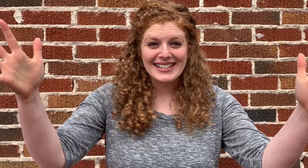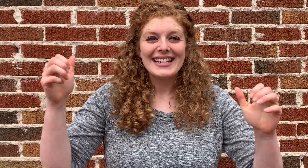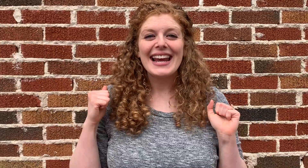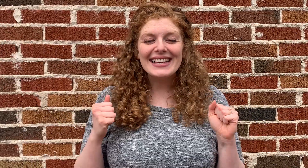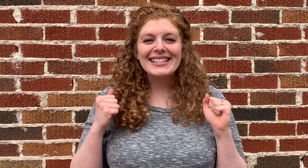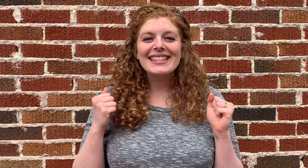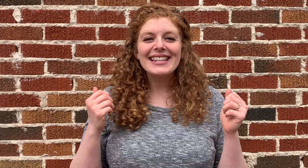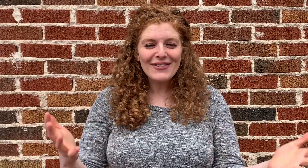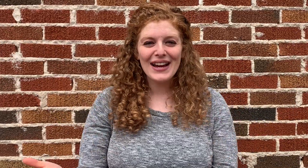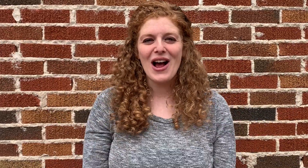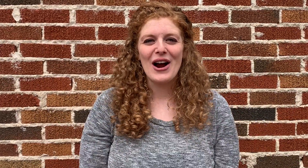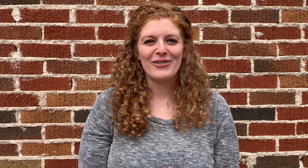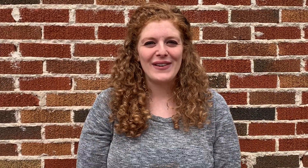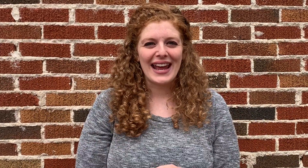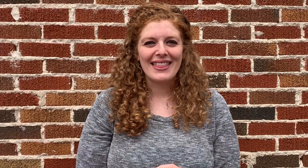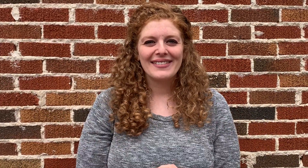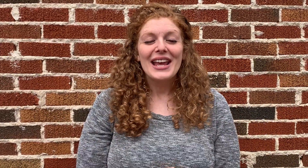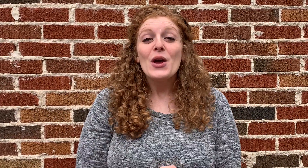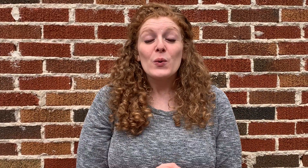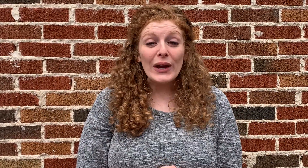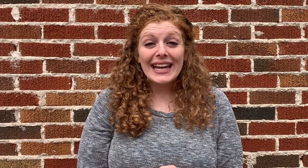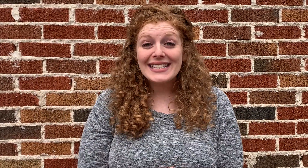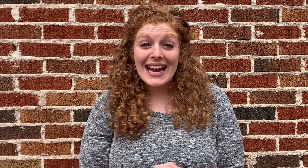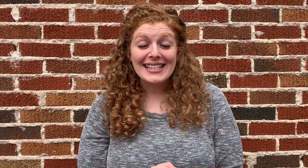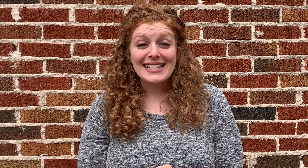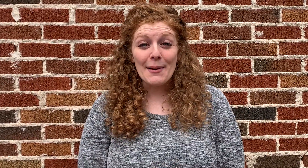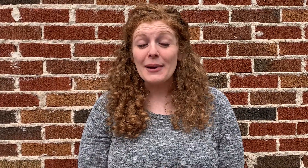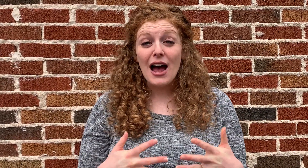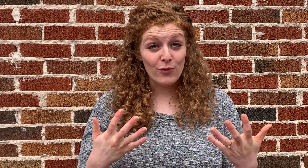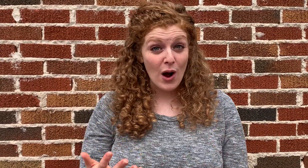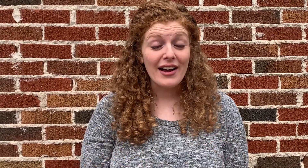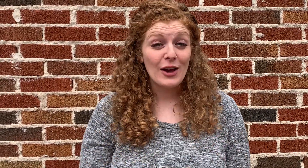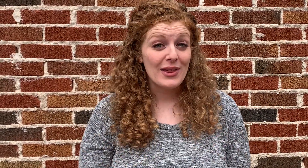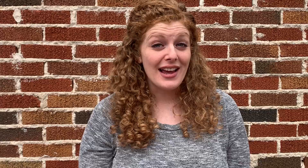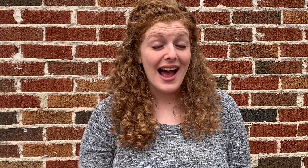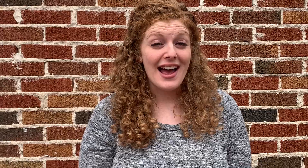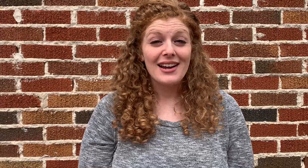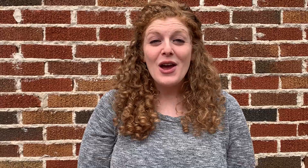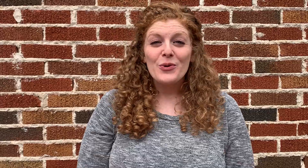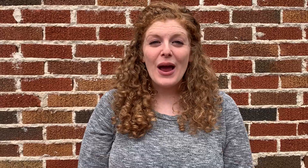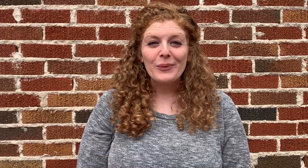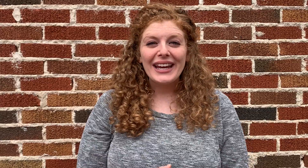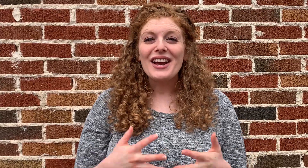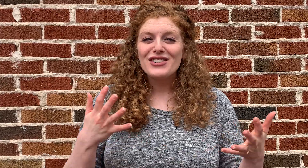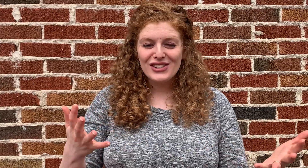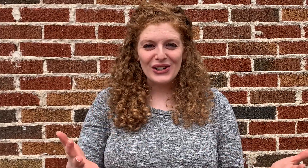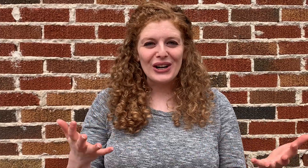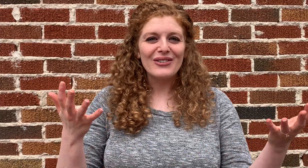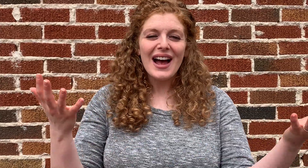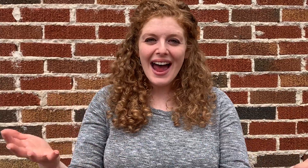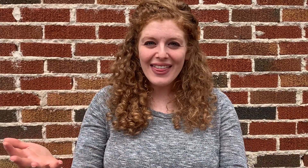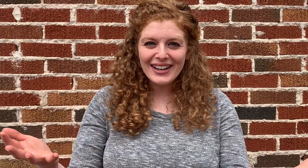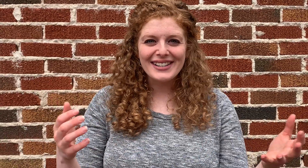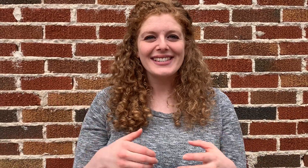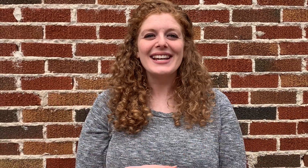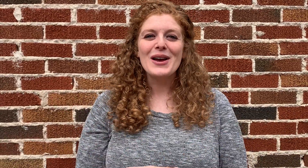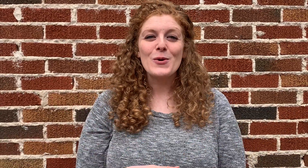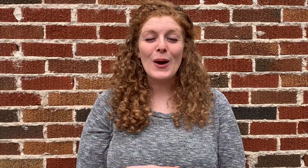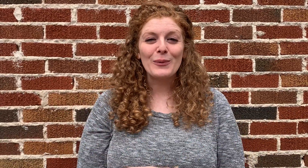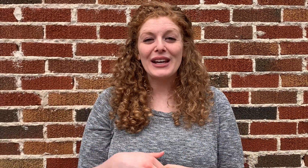It's living our faith. We can take a step of walking with God when we serve others, when we